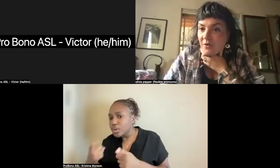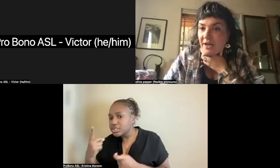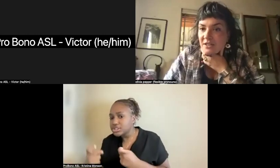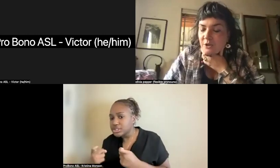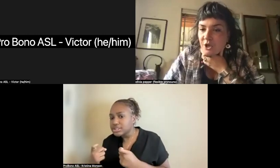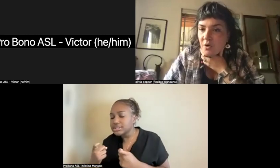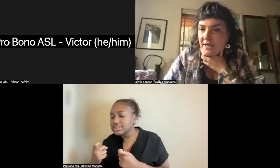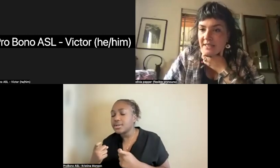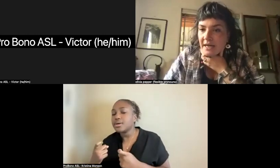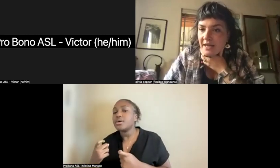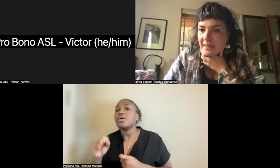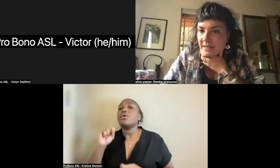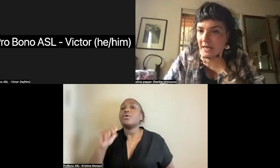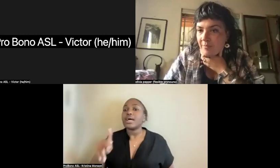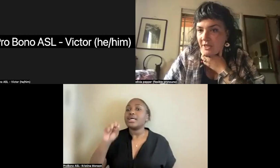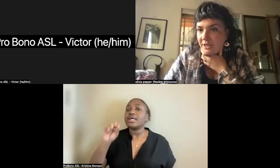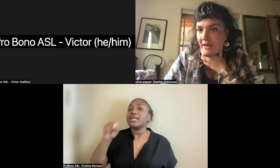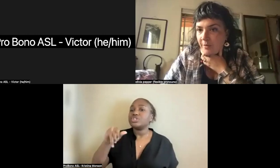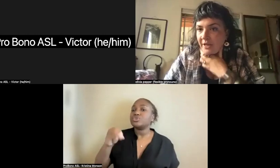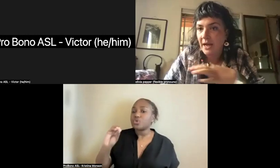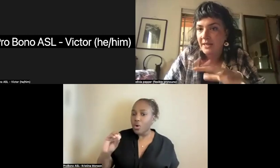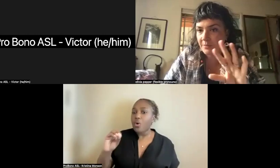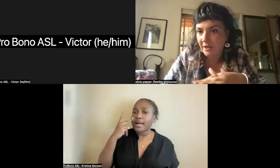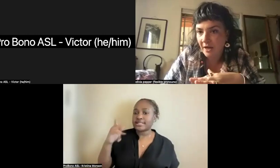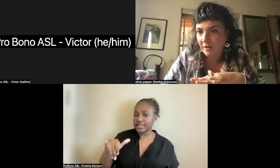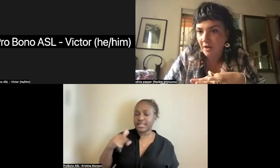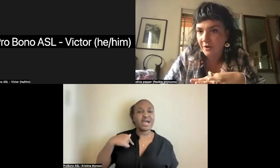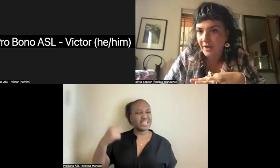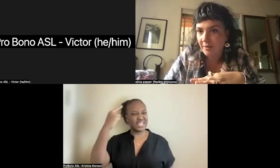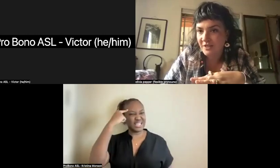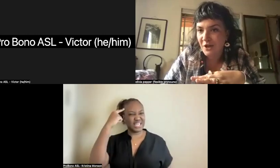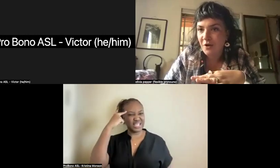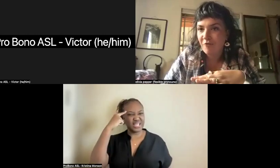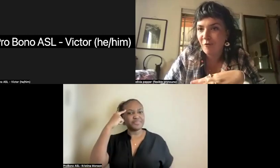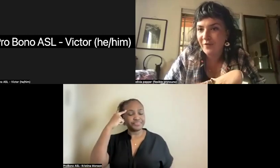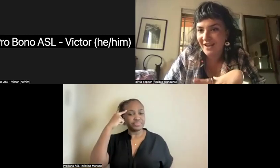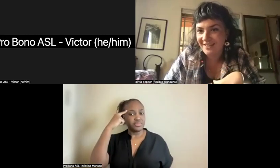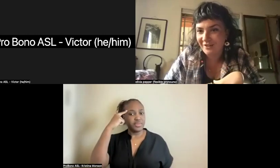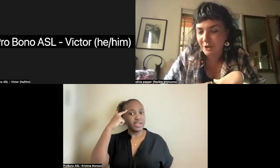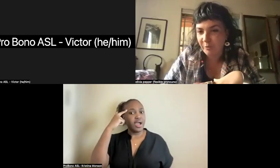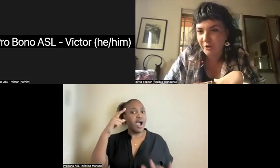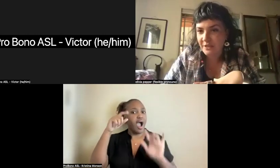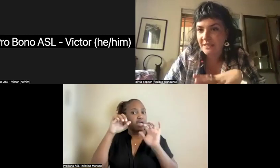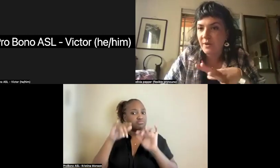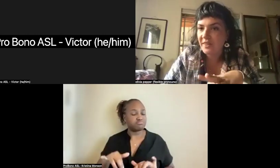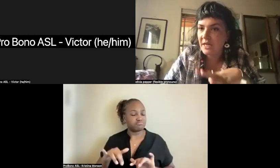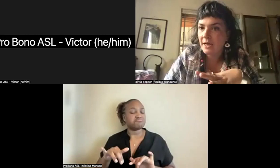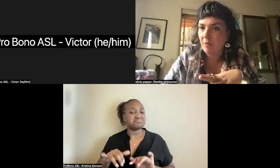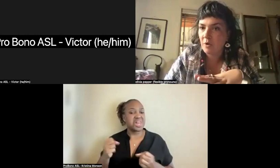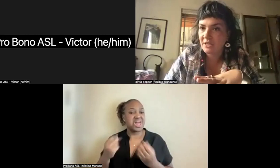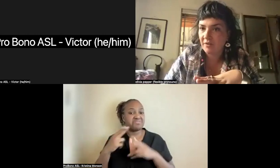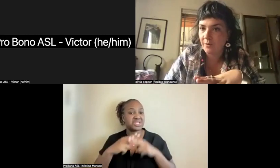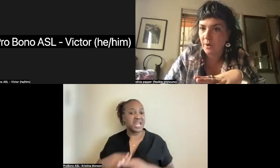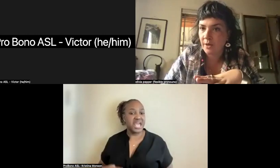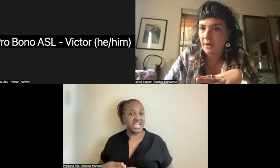yes. Okay. So Joe, I see that. I think I mentioned everybody. I spelled out a lot of their names for the ASL interpreters. And so I think I